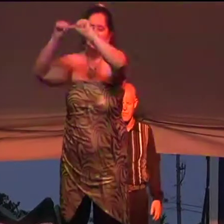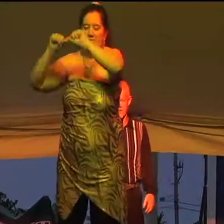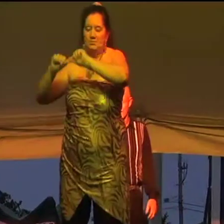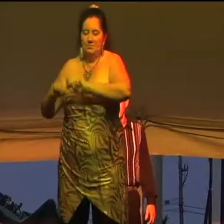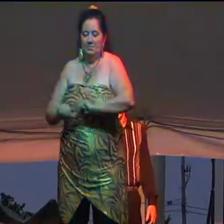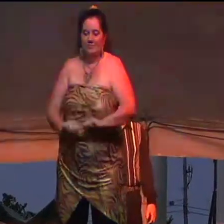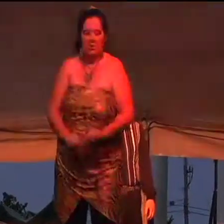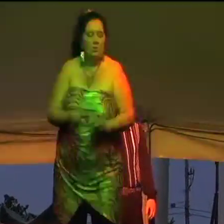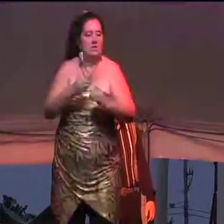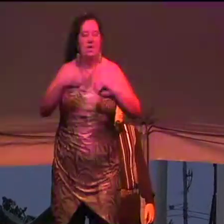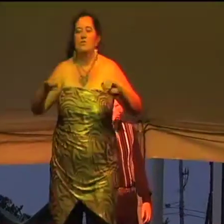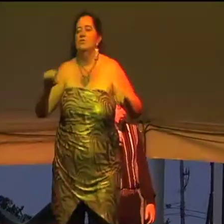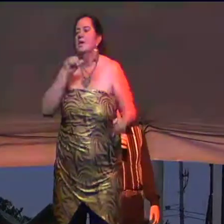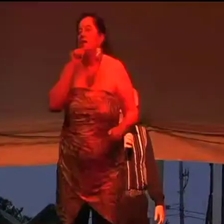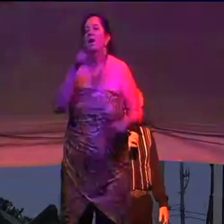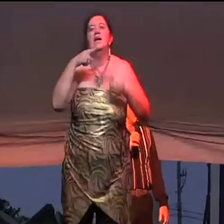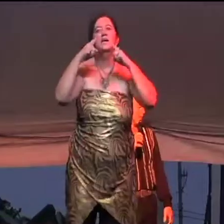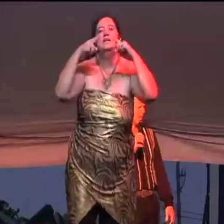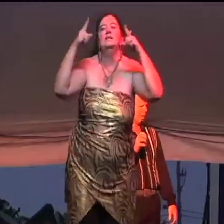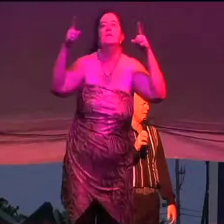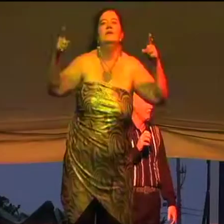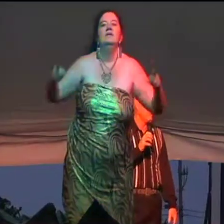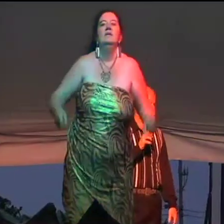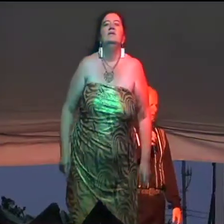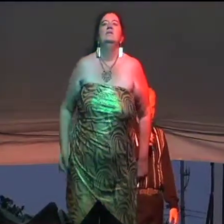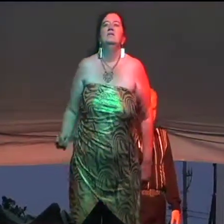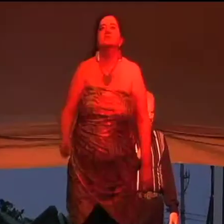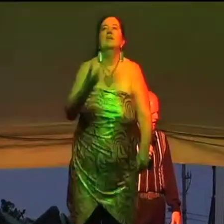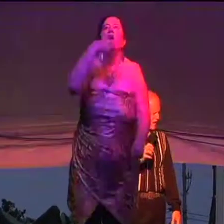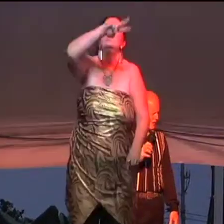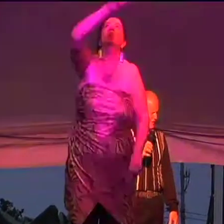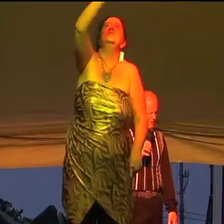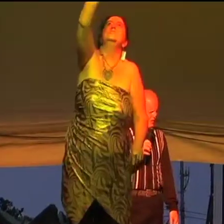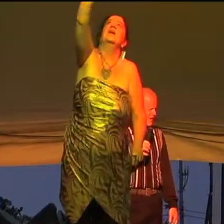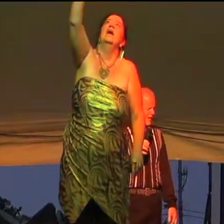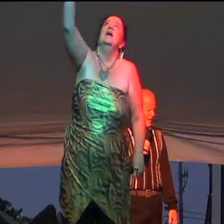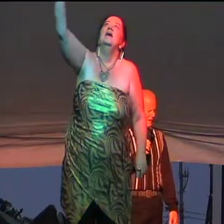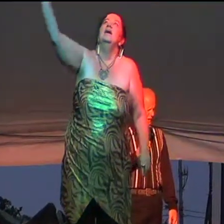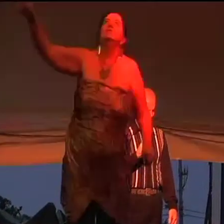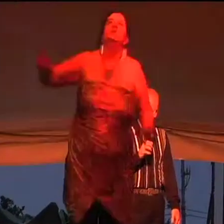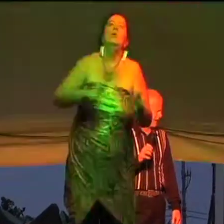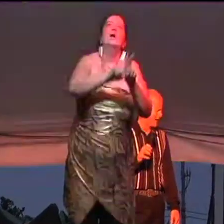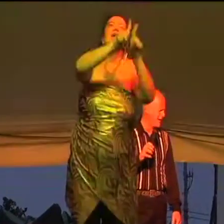Who can ever deny A star in time And there